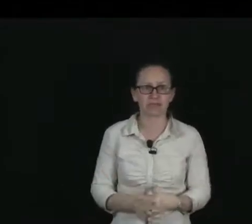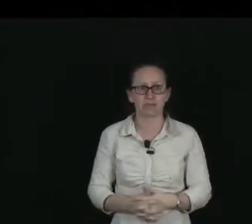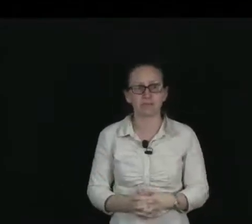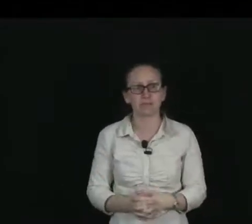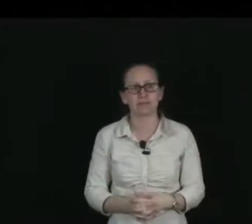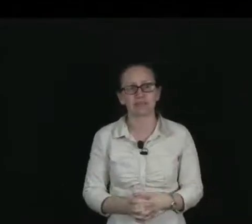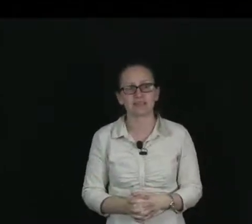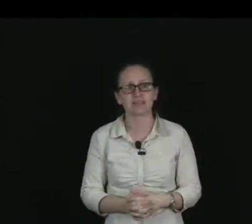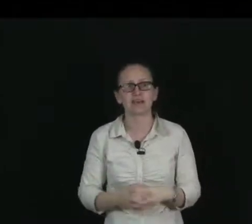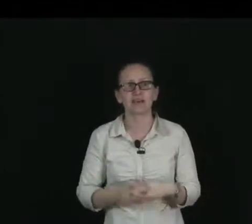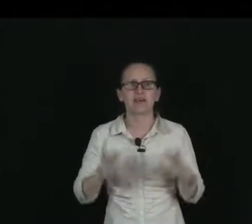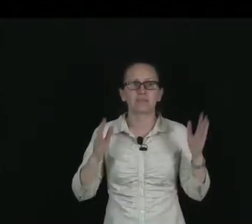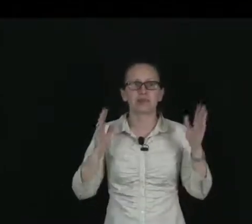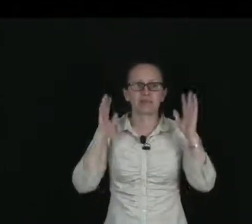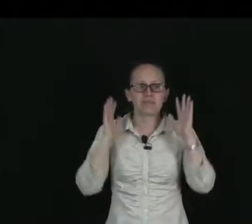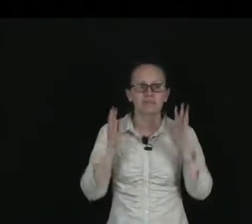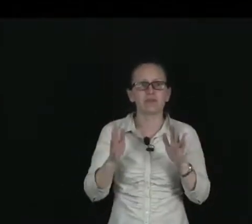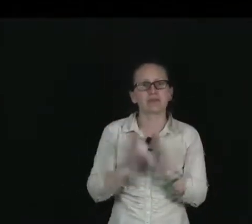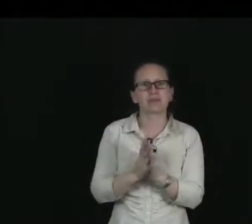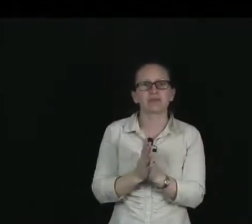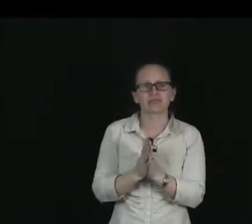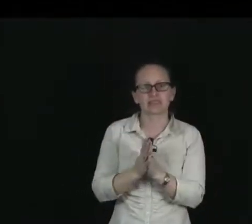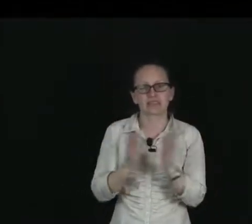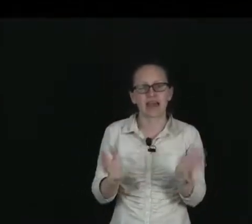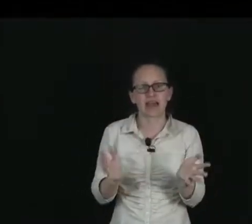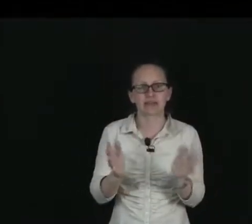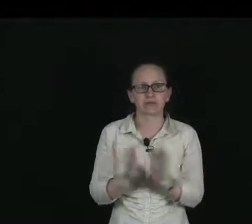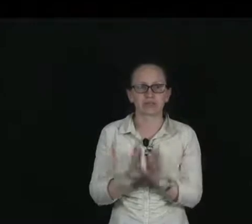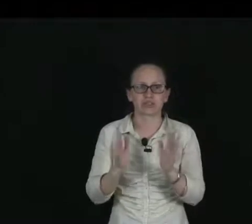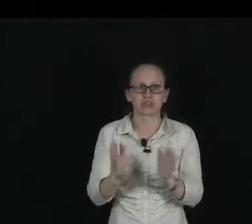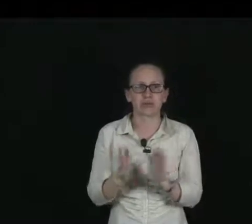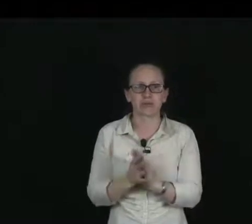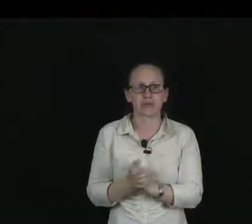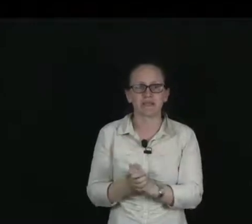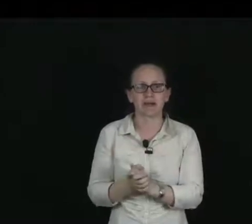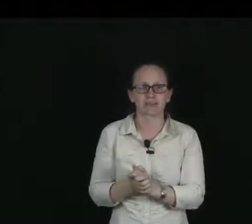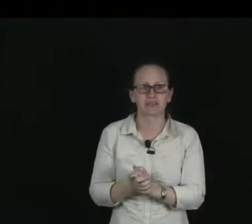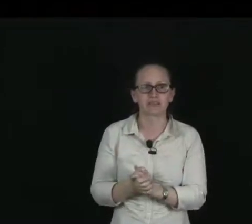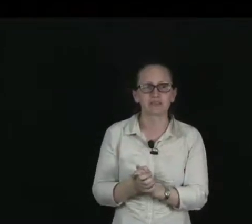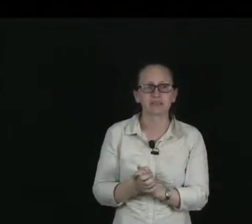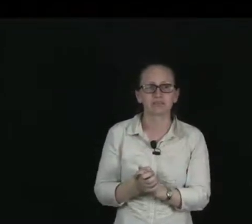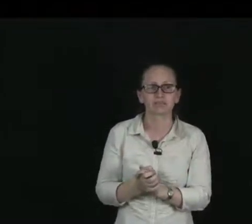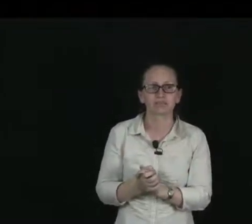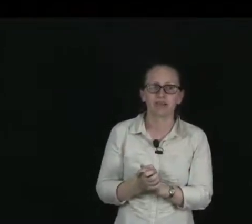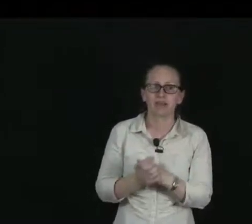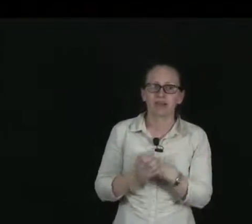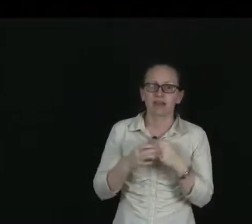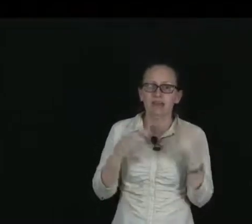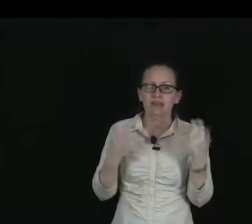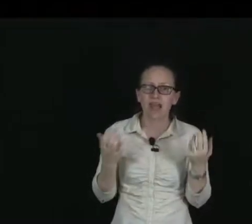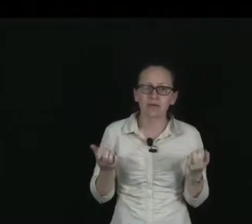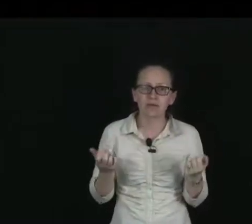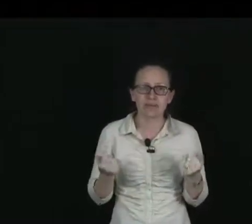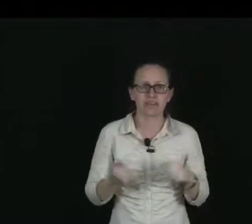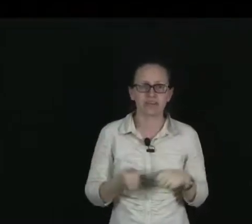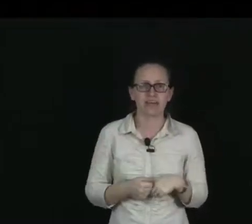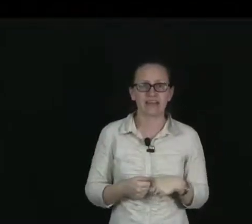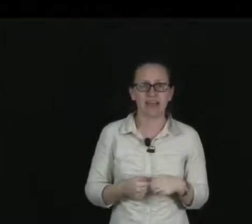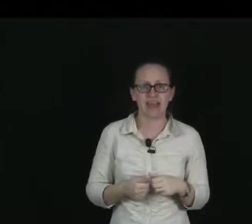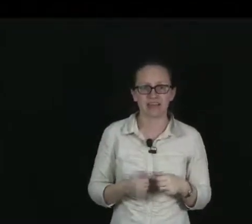a few millimetres, but a few millimetres is adequate to stop beta particles. Gamma rays, on the other hand,